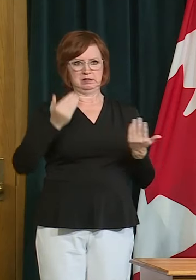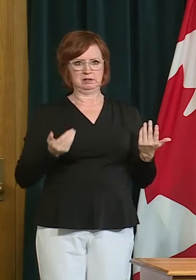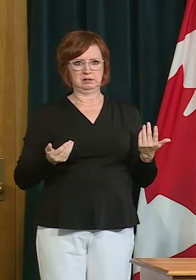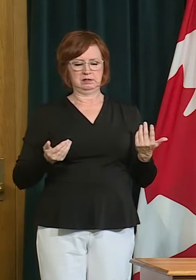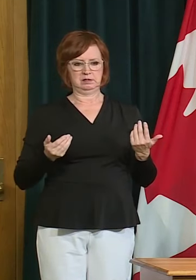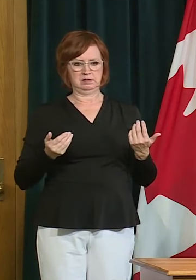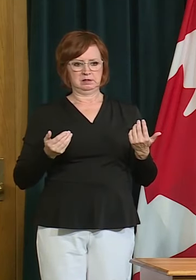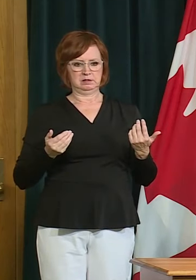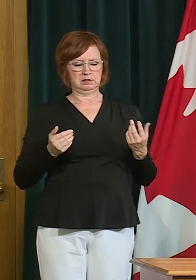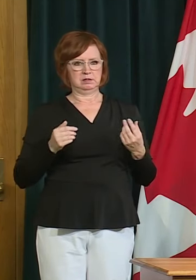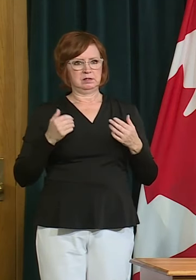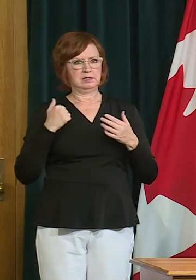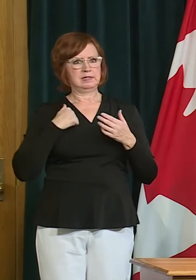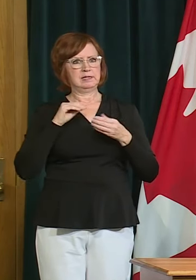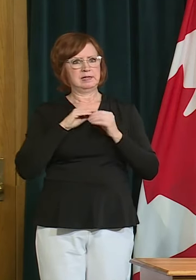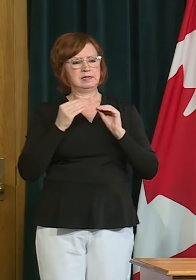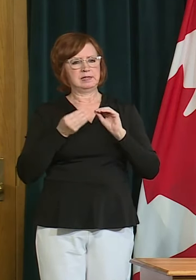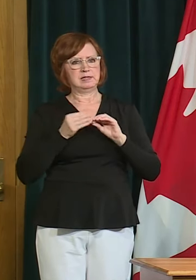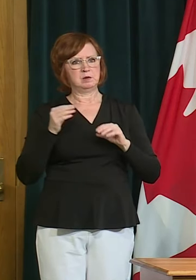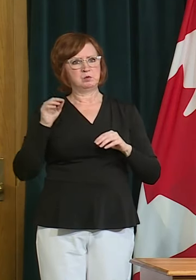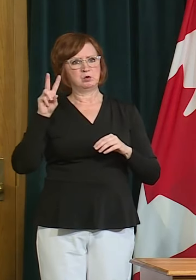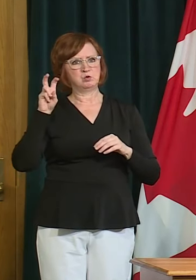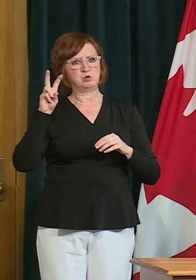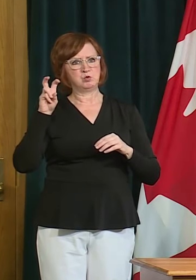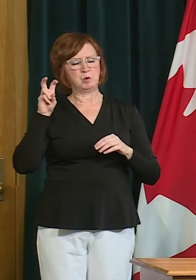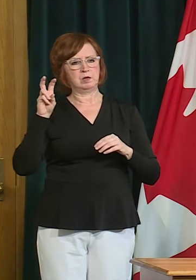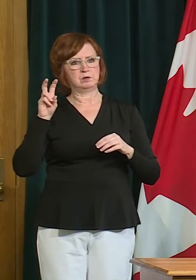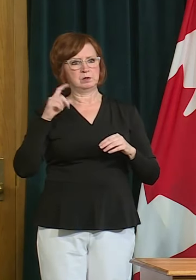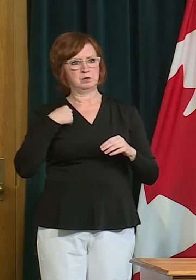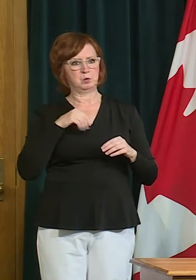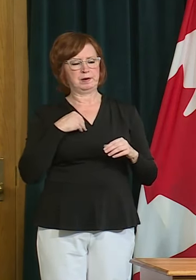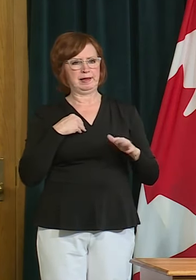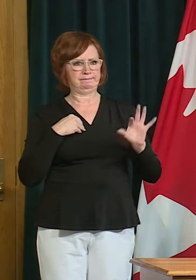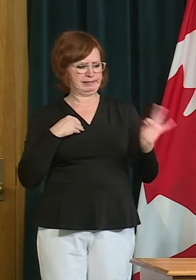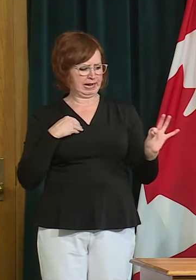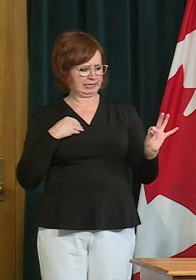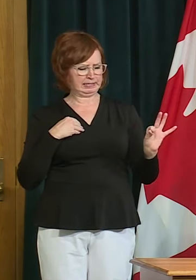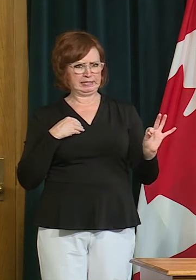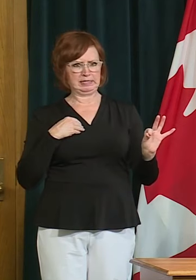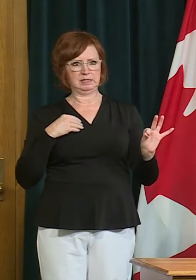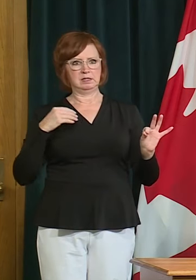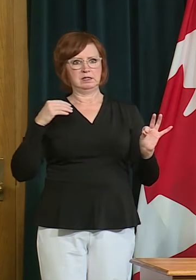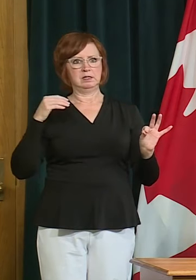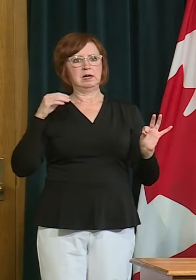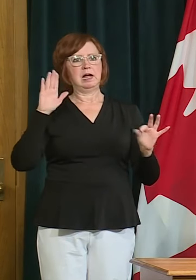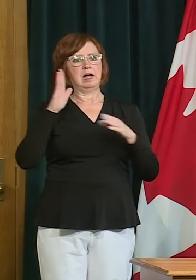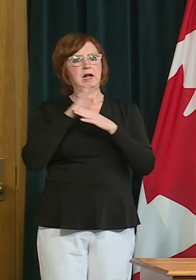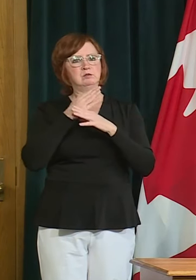over 200 201 fatalities per million people we're at nine in this province